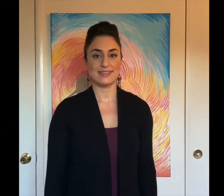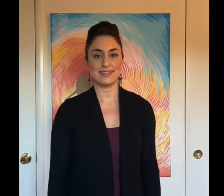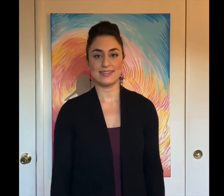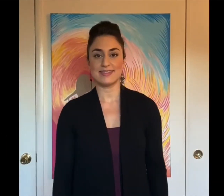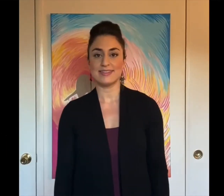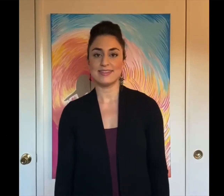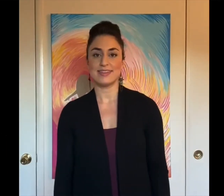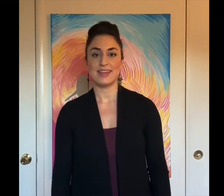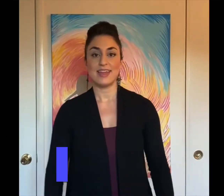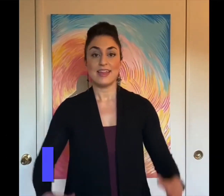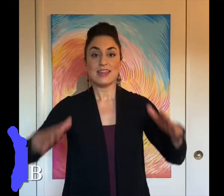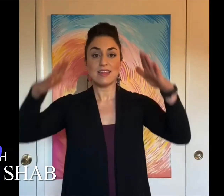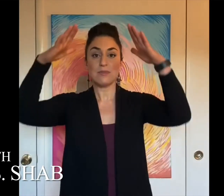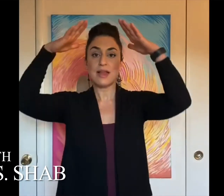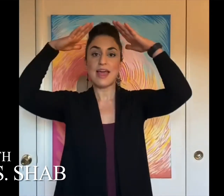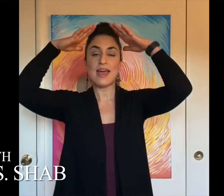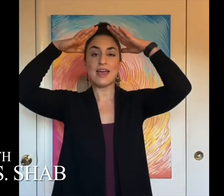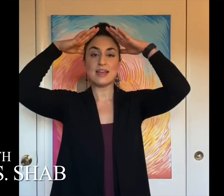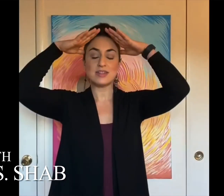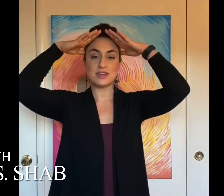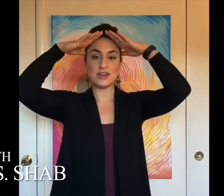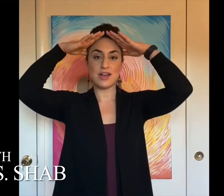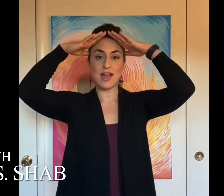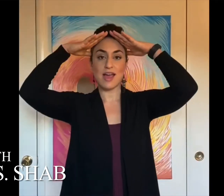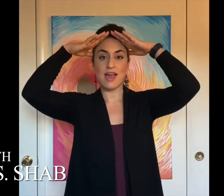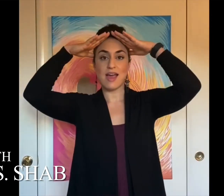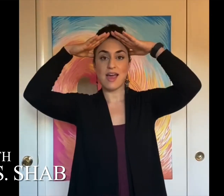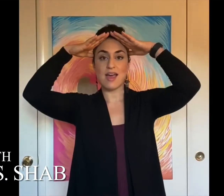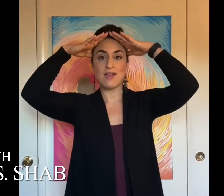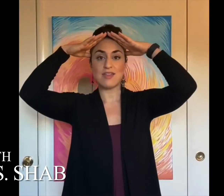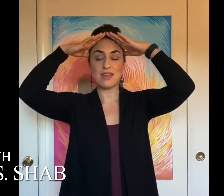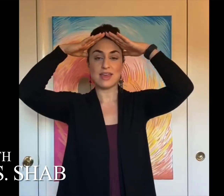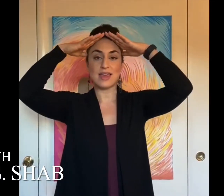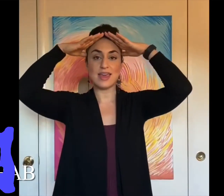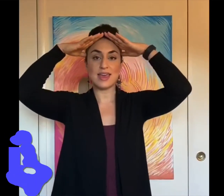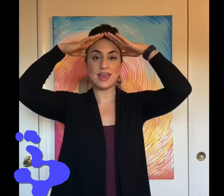The splendor of the king